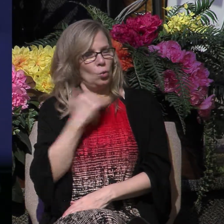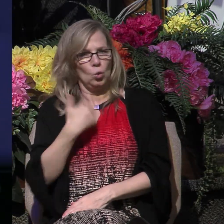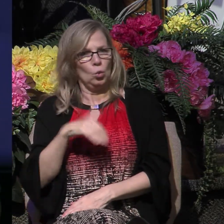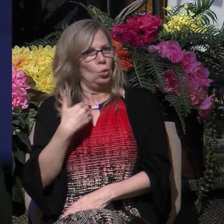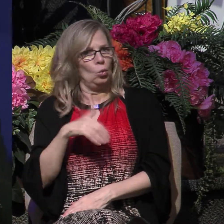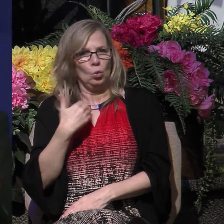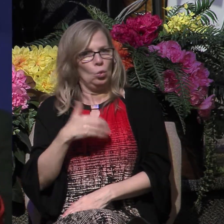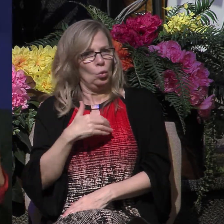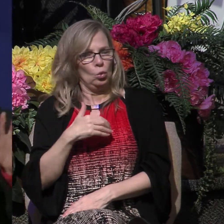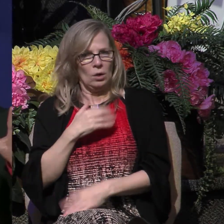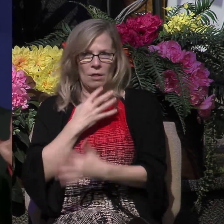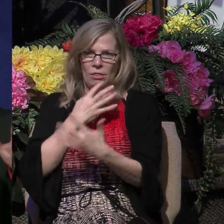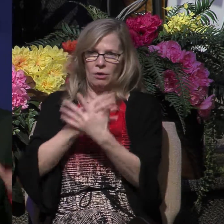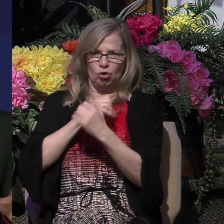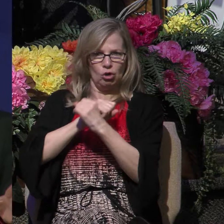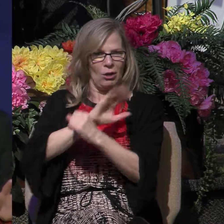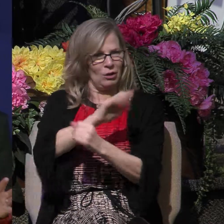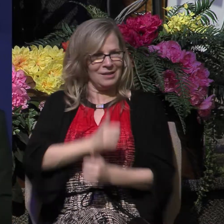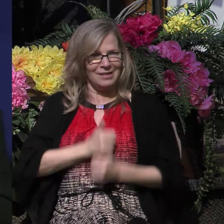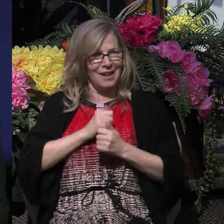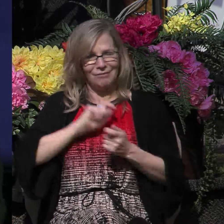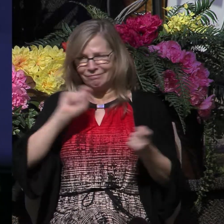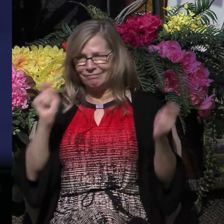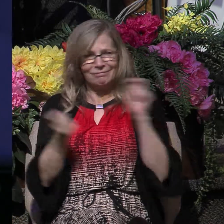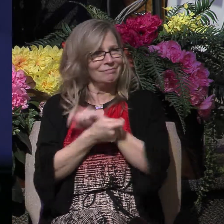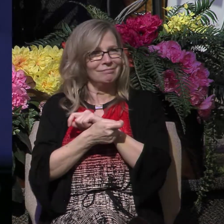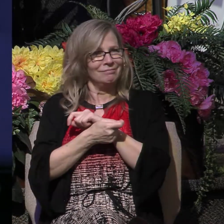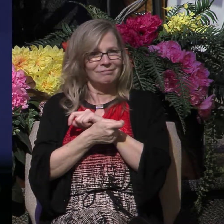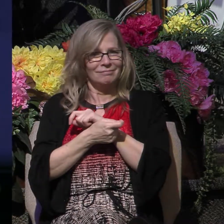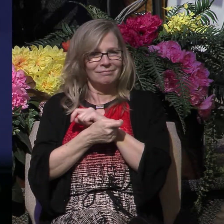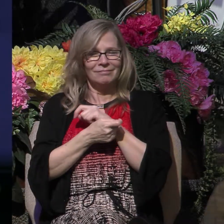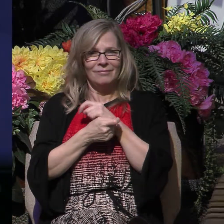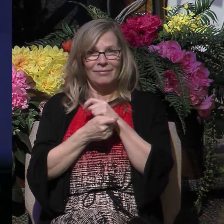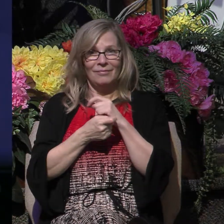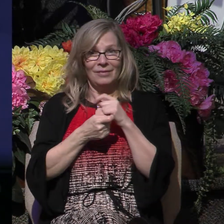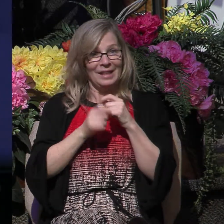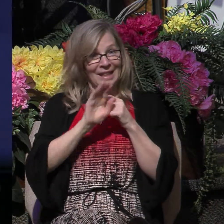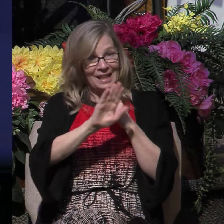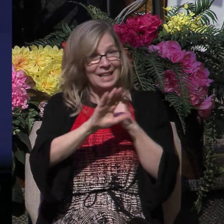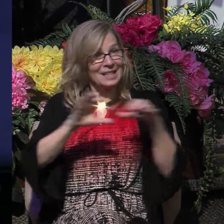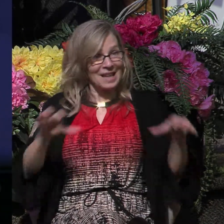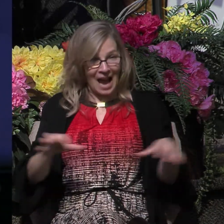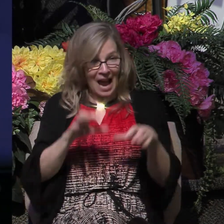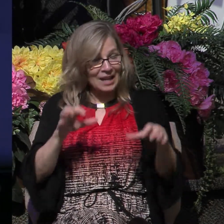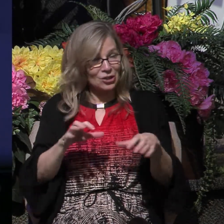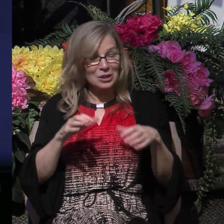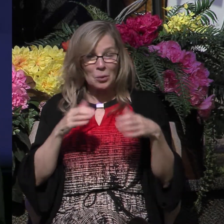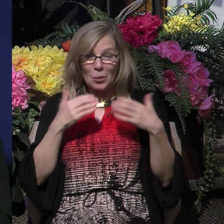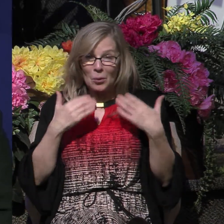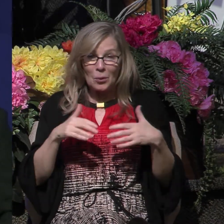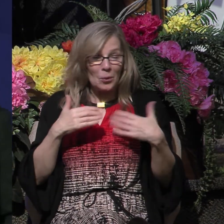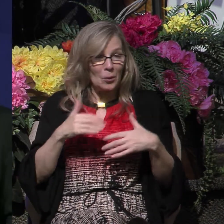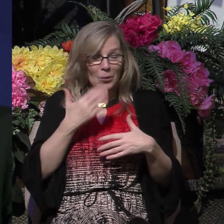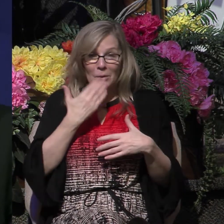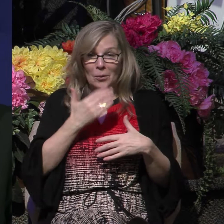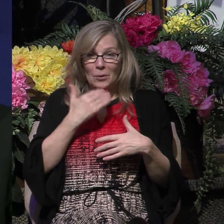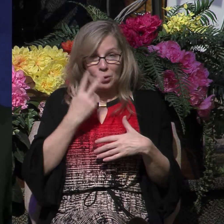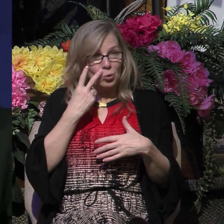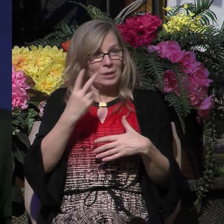in this jailer's life after placing his trust in Christ. And these actions are some of the fruits of this